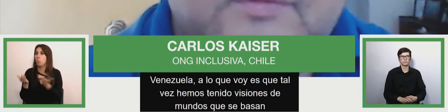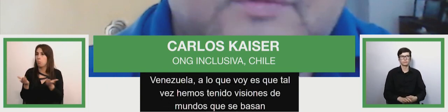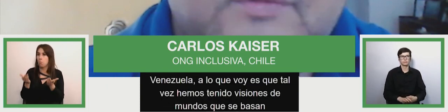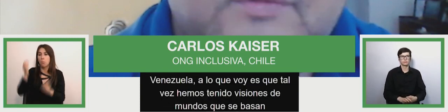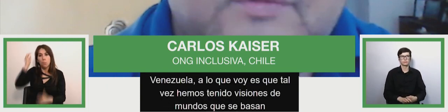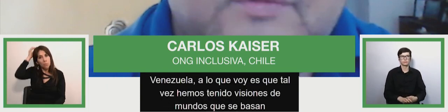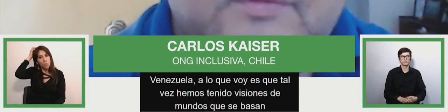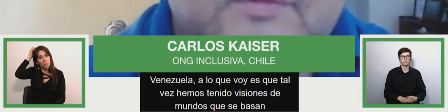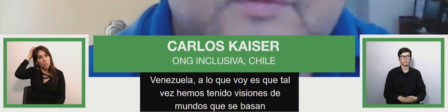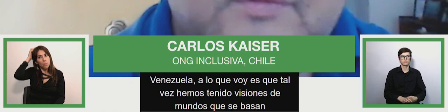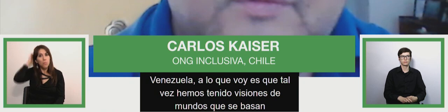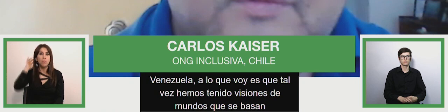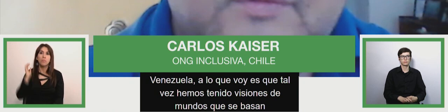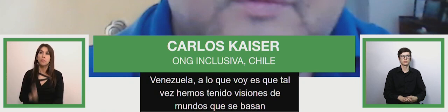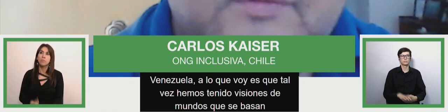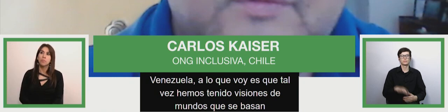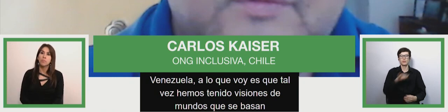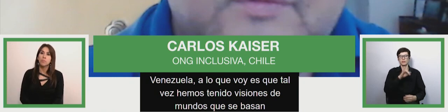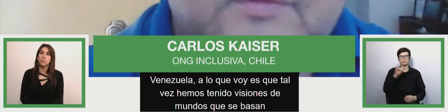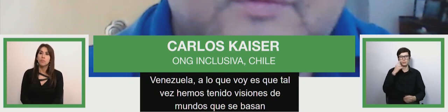visions which are